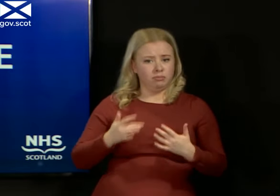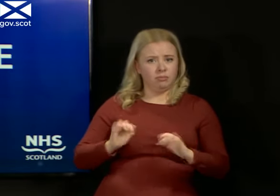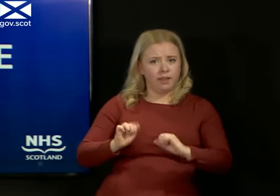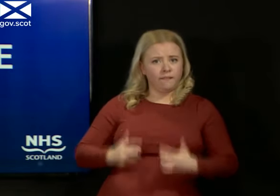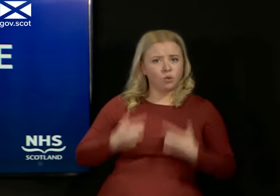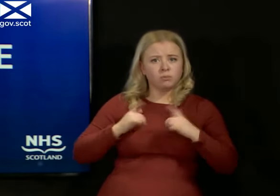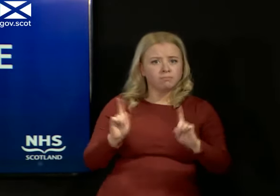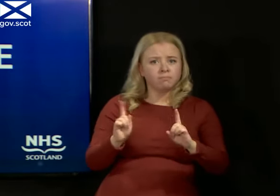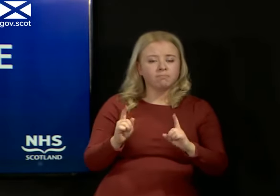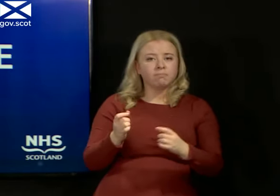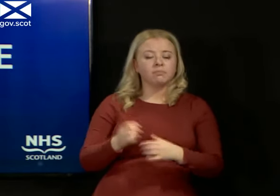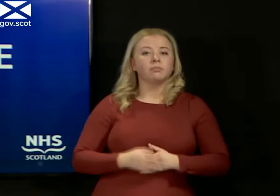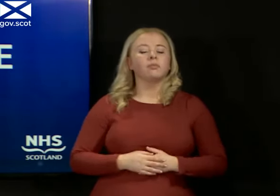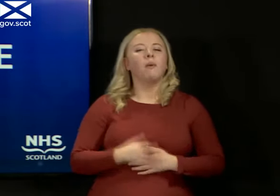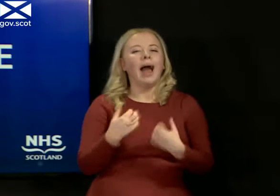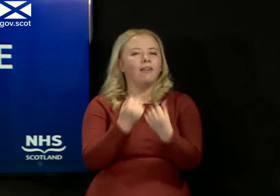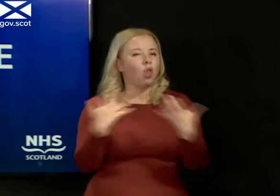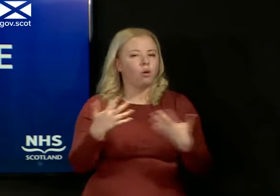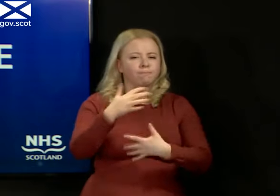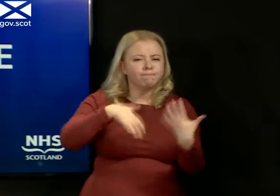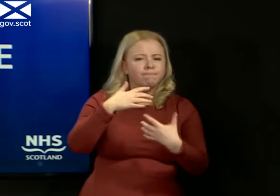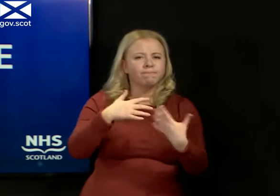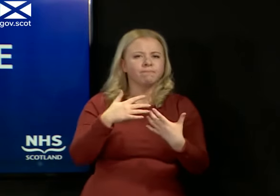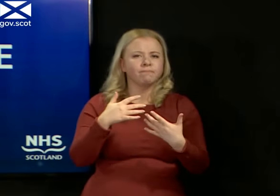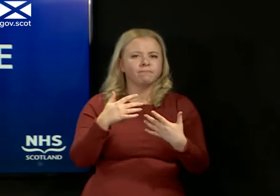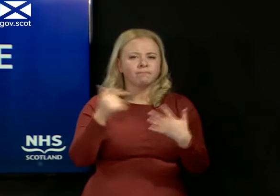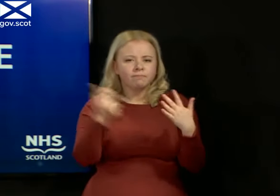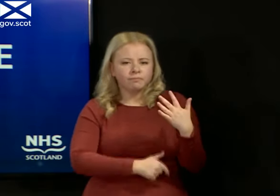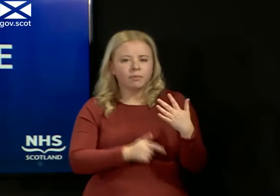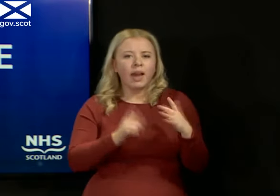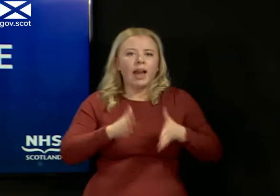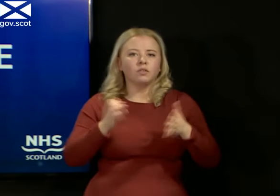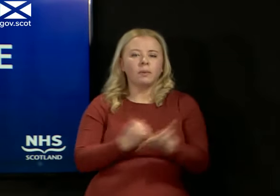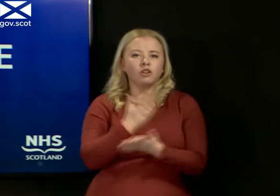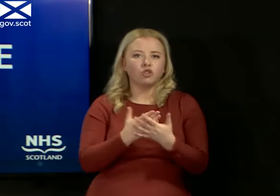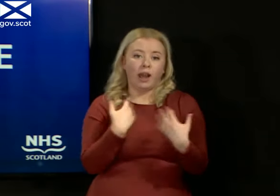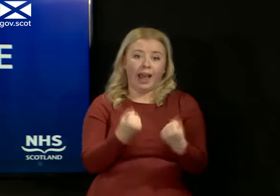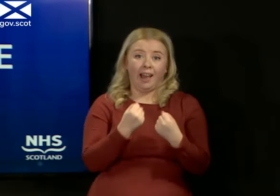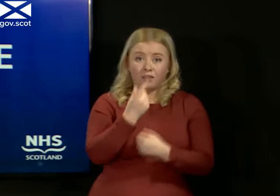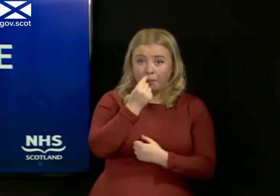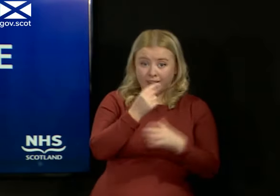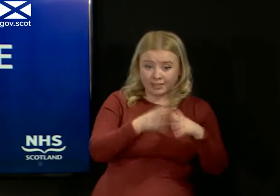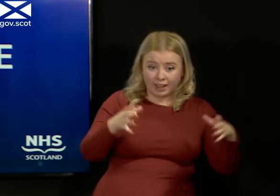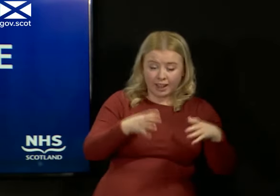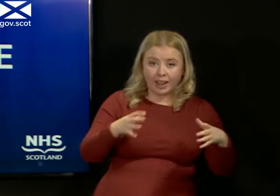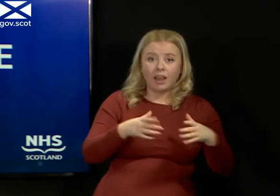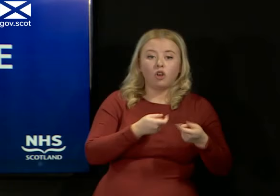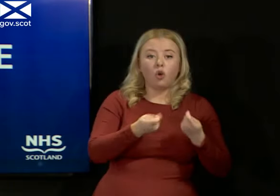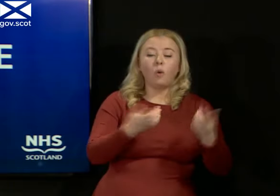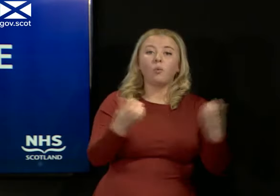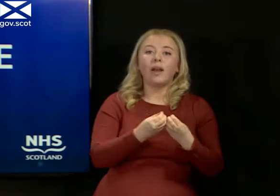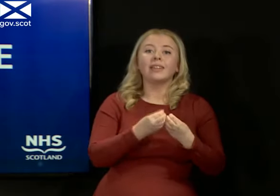complexities in this because we need to make sure that we retain capacity to deal with COVID-19 cases,